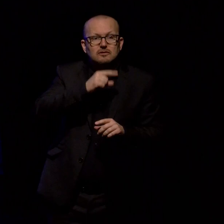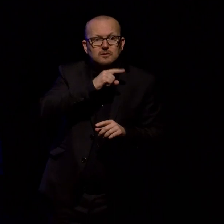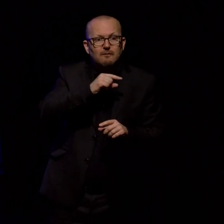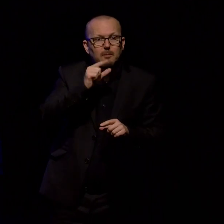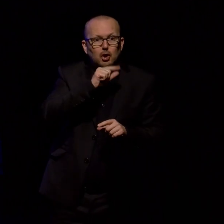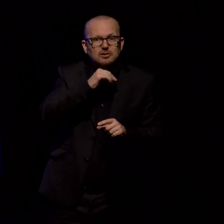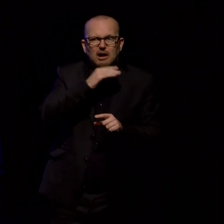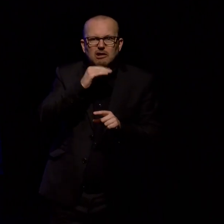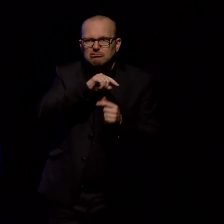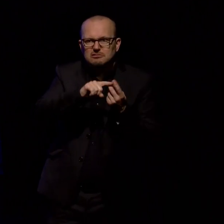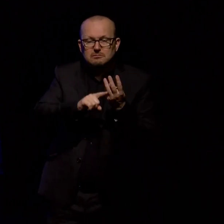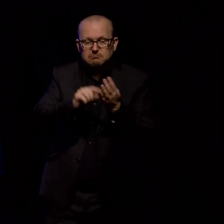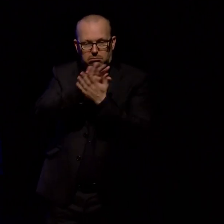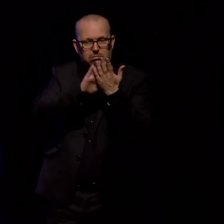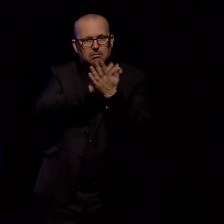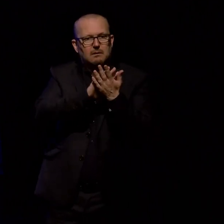wanting to know more